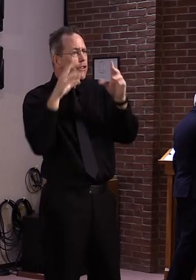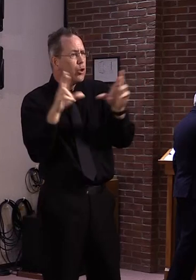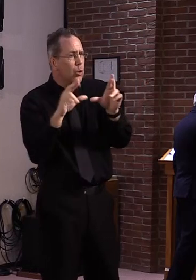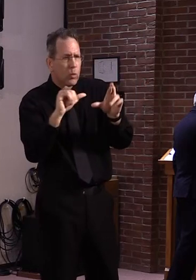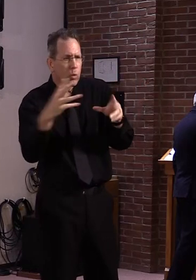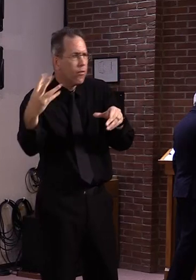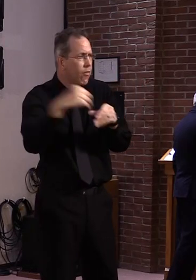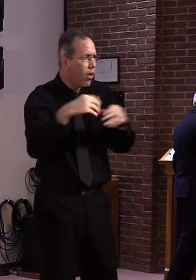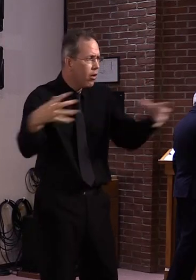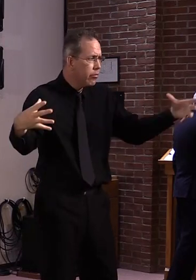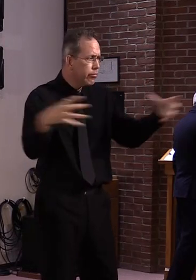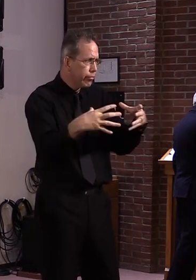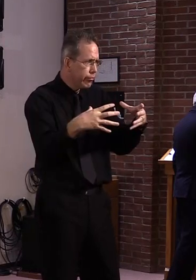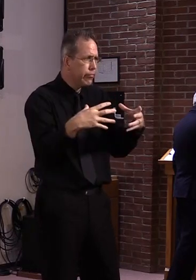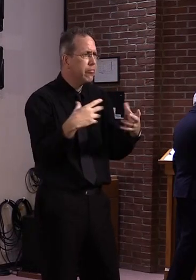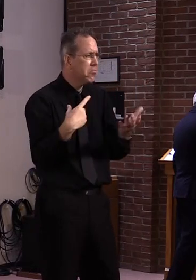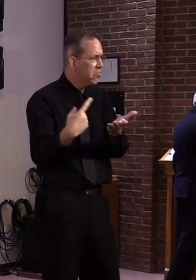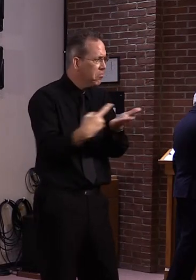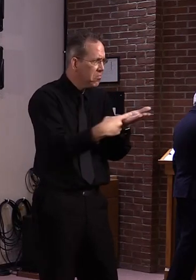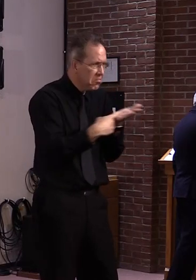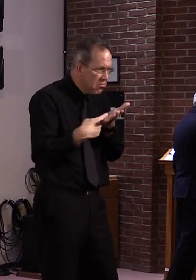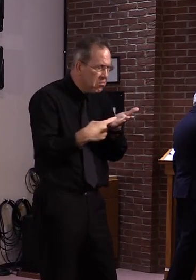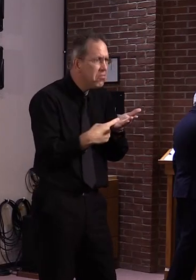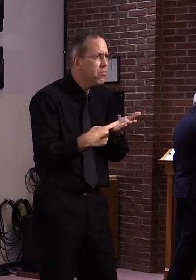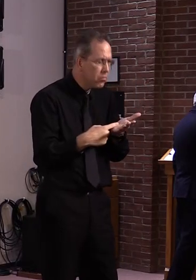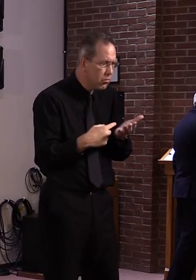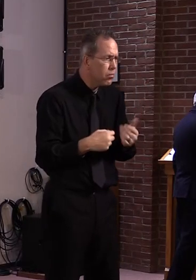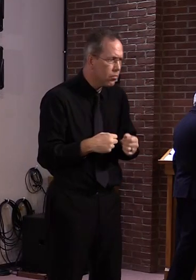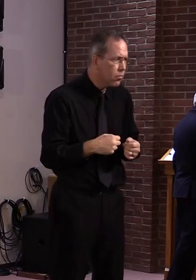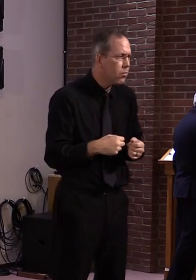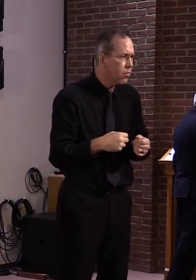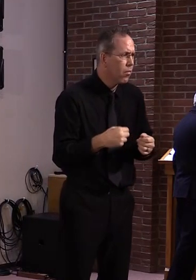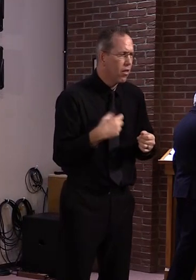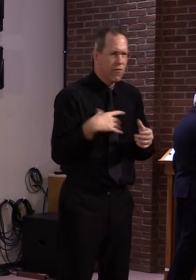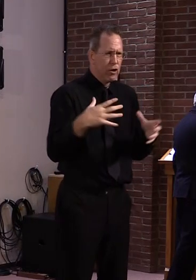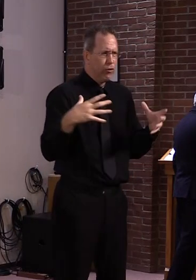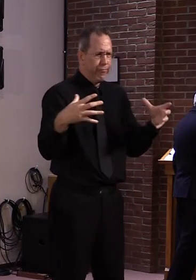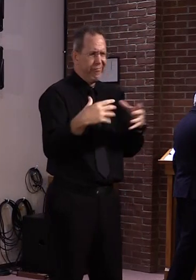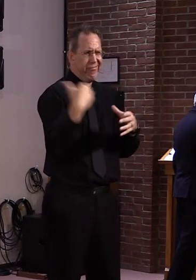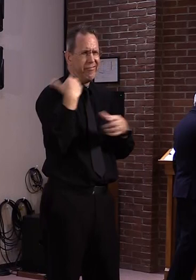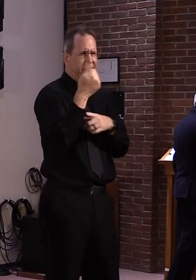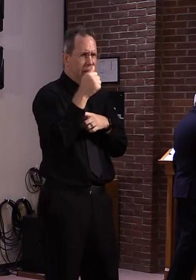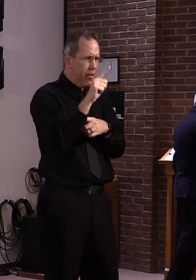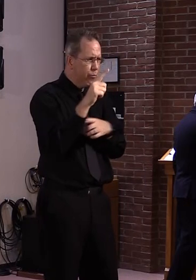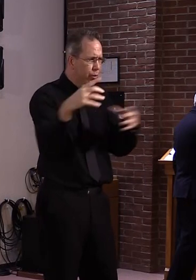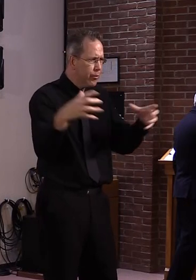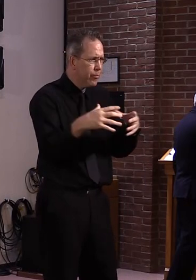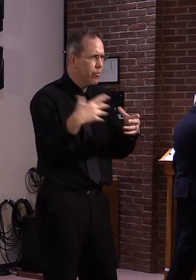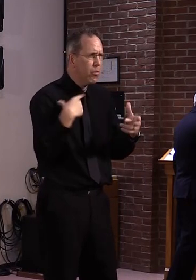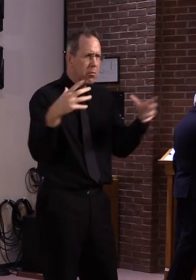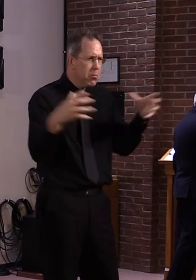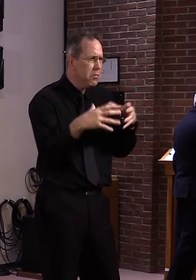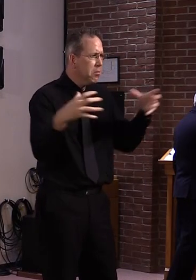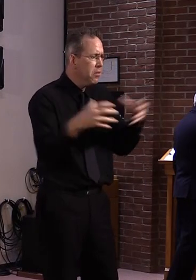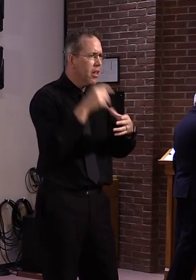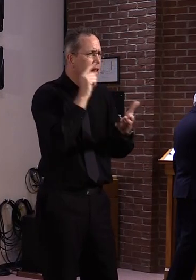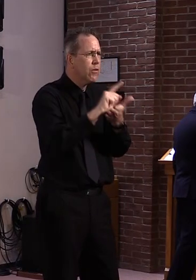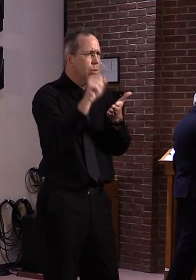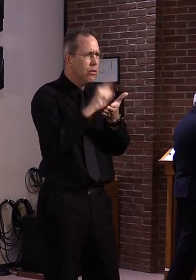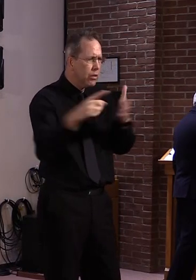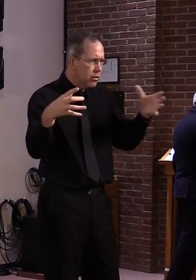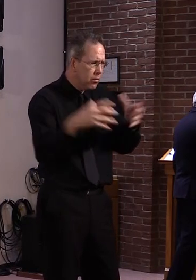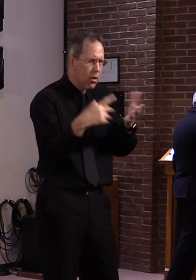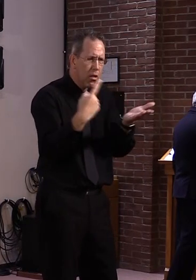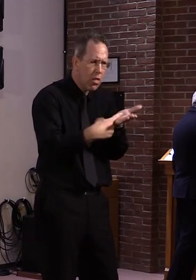representatives that were involved in this since April. They meet every single week and have been going through some of these